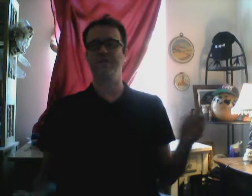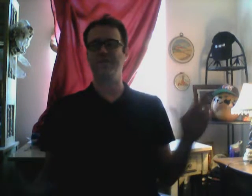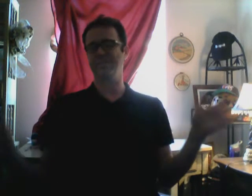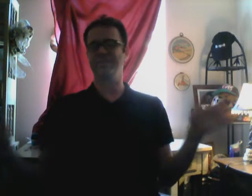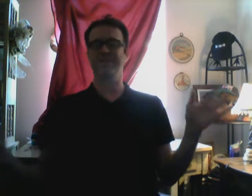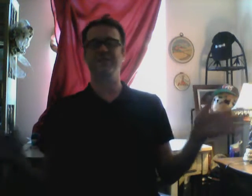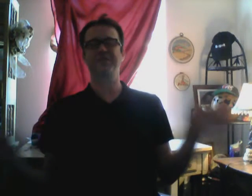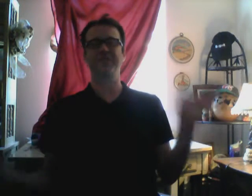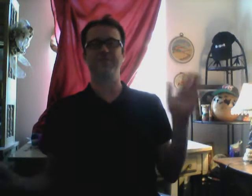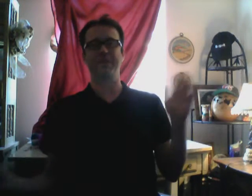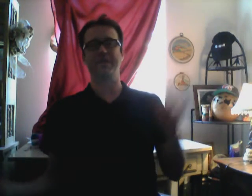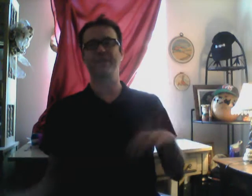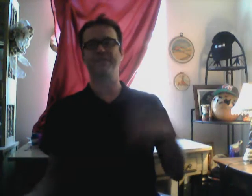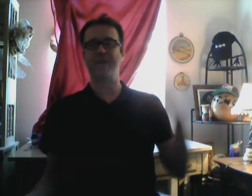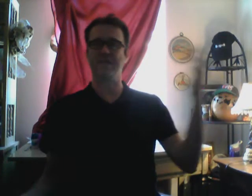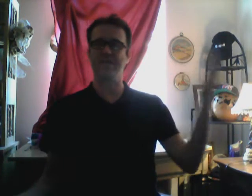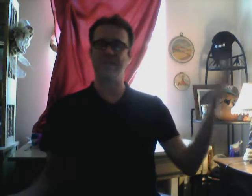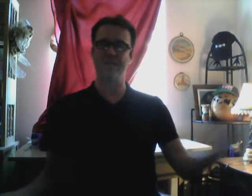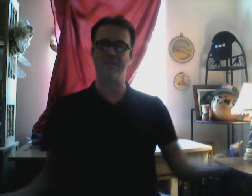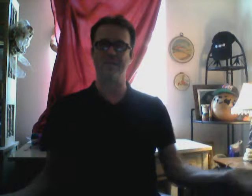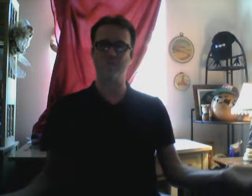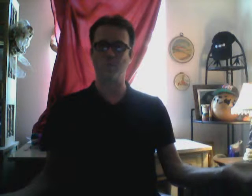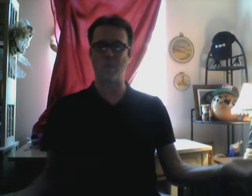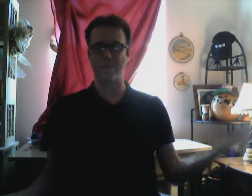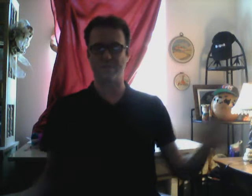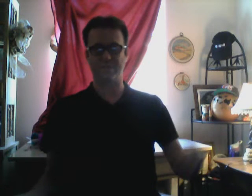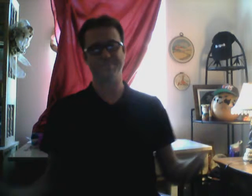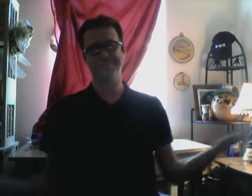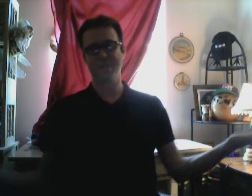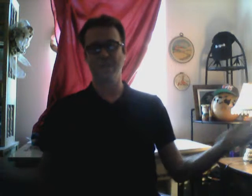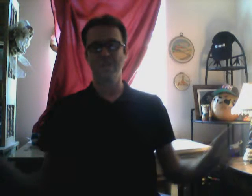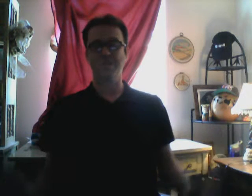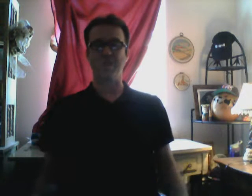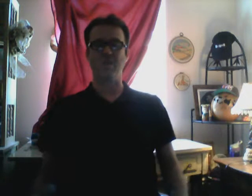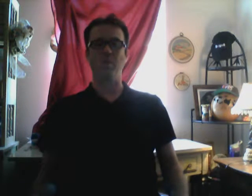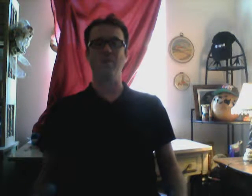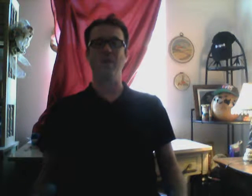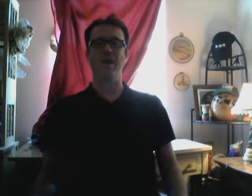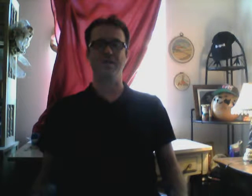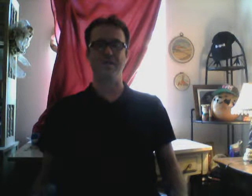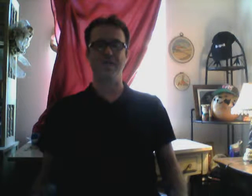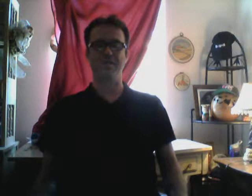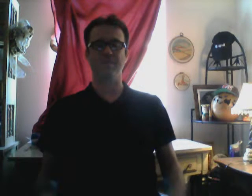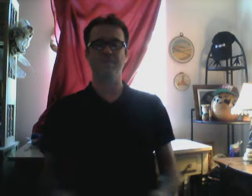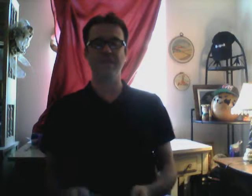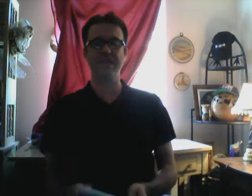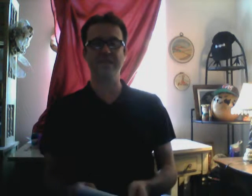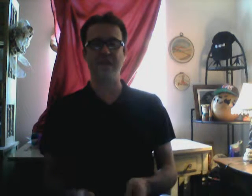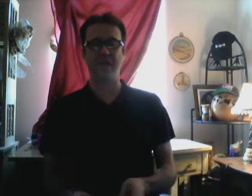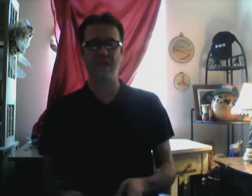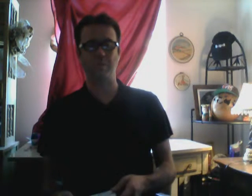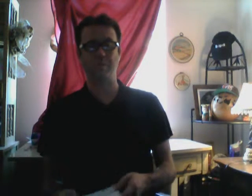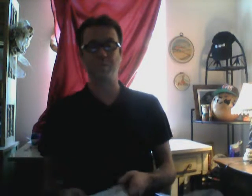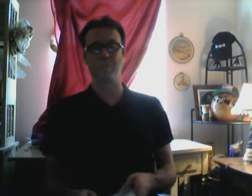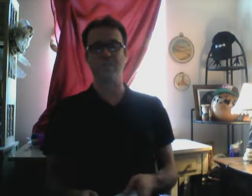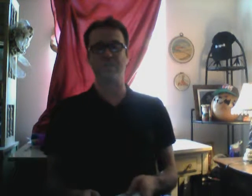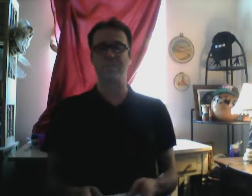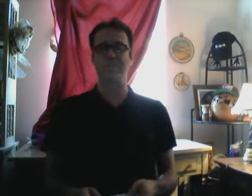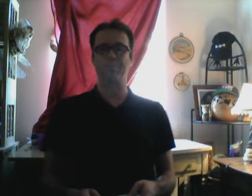the. Same thing. That's validating. Individuality. So. were hijacked. a. time. When we really. Needed to